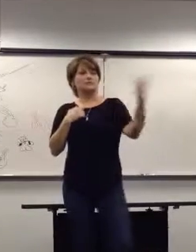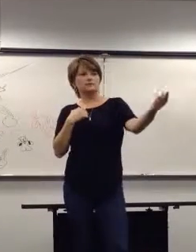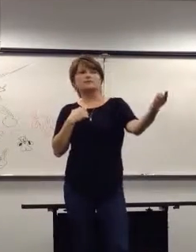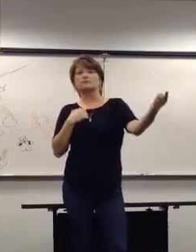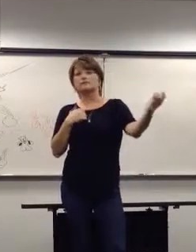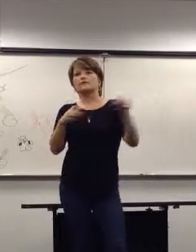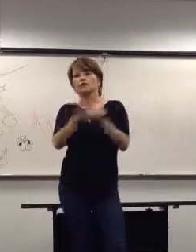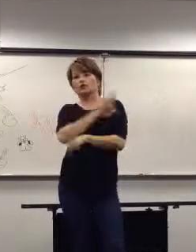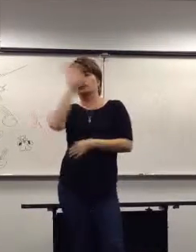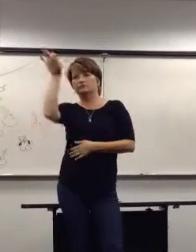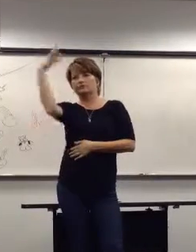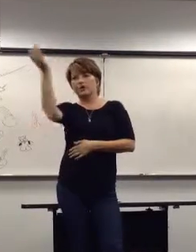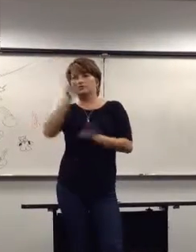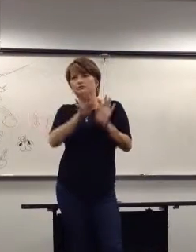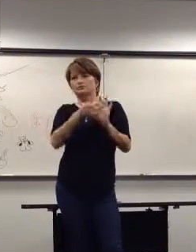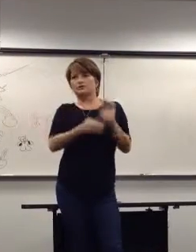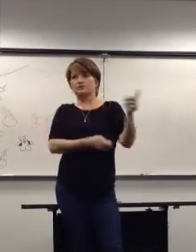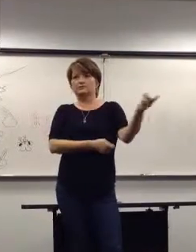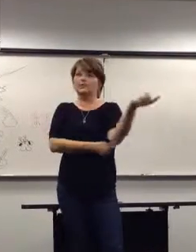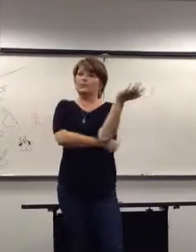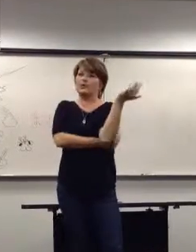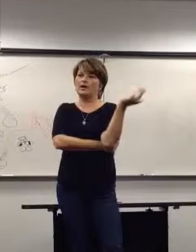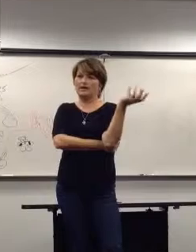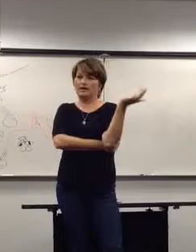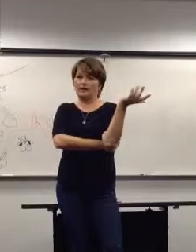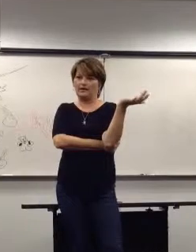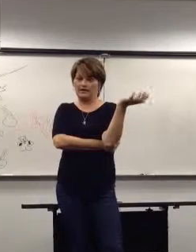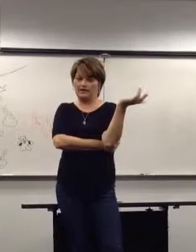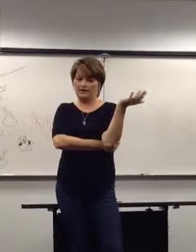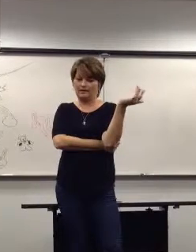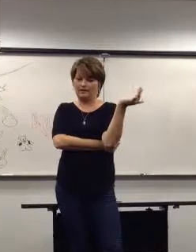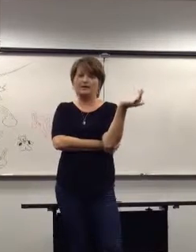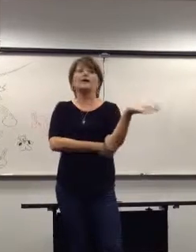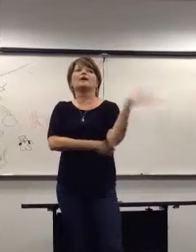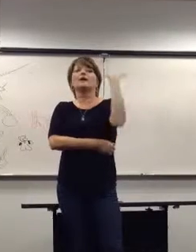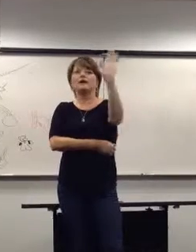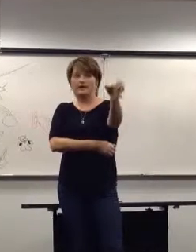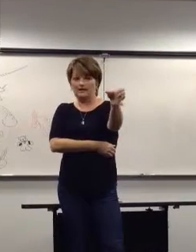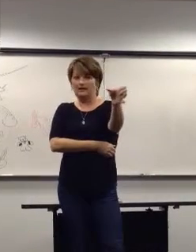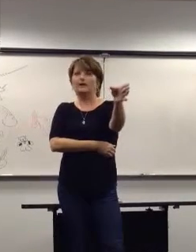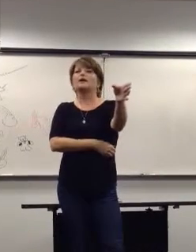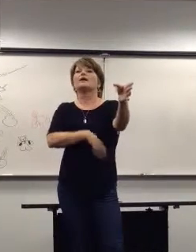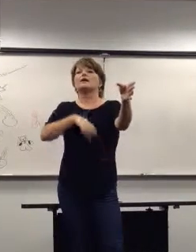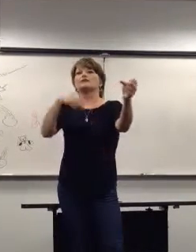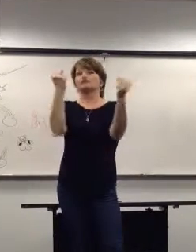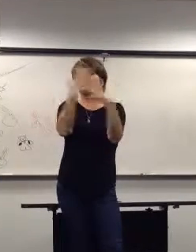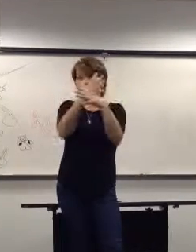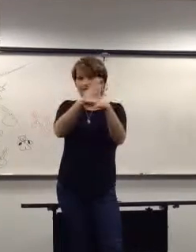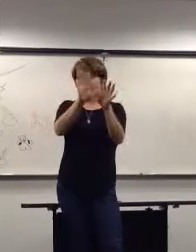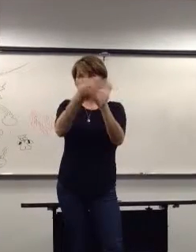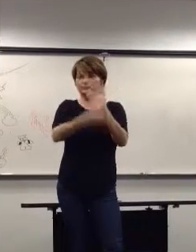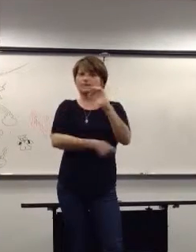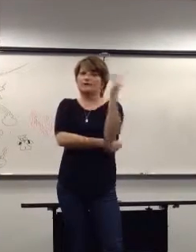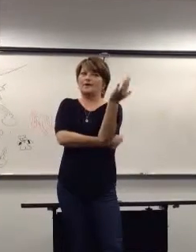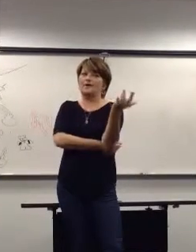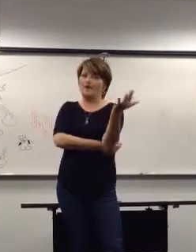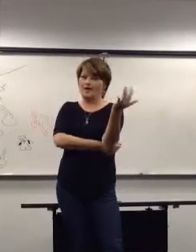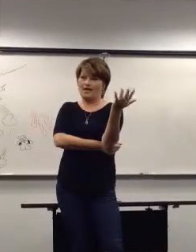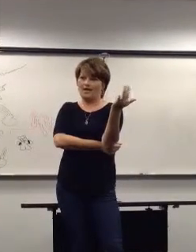giving my speech, the people who were waiting for French would hear the